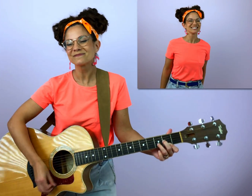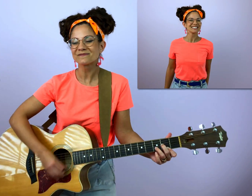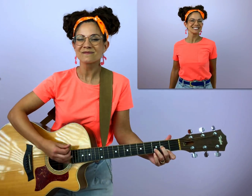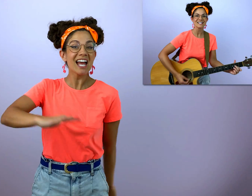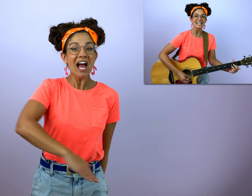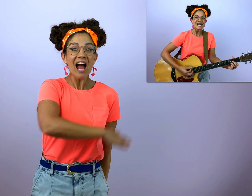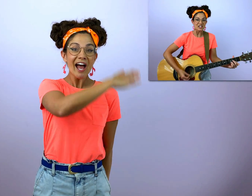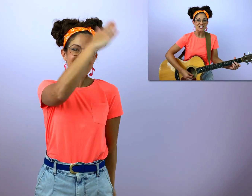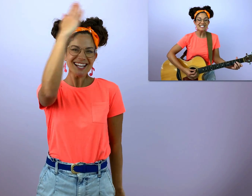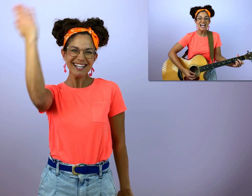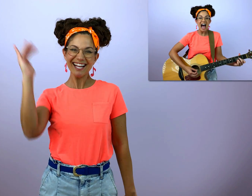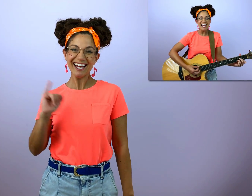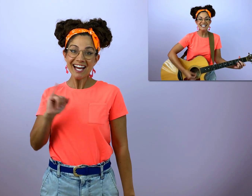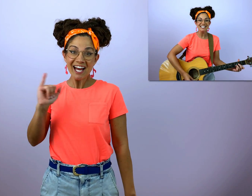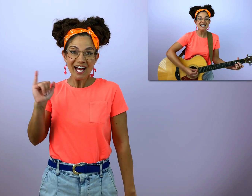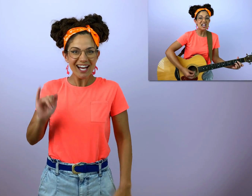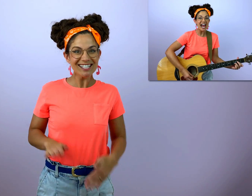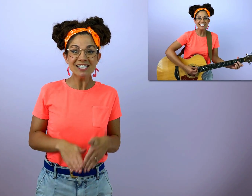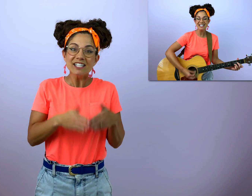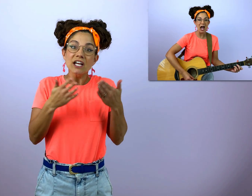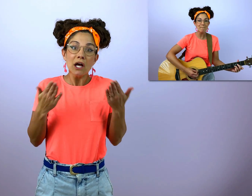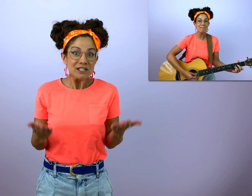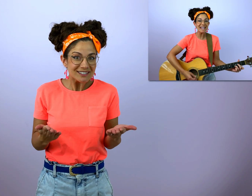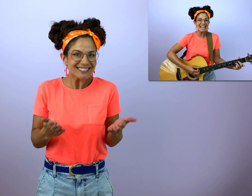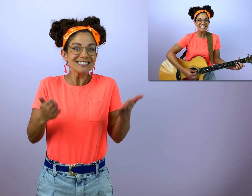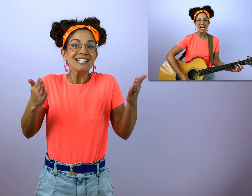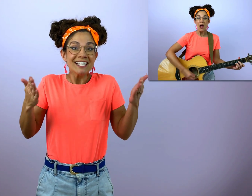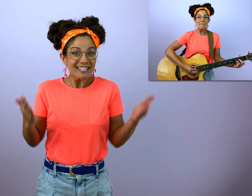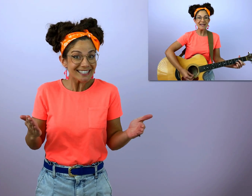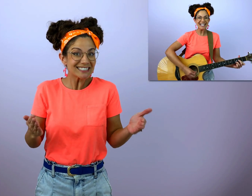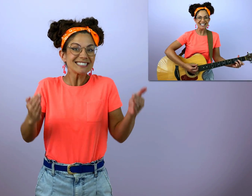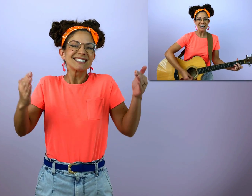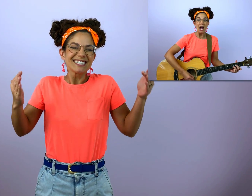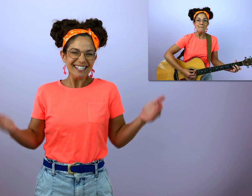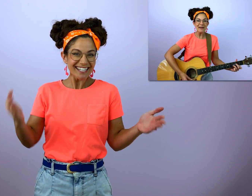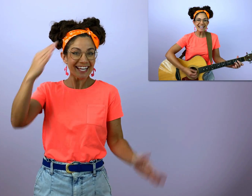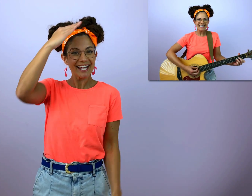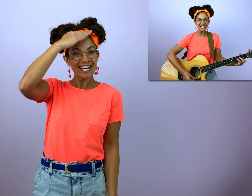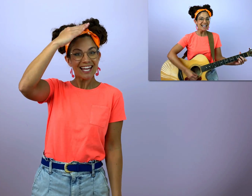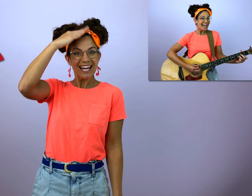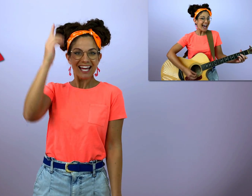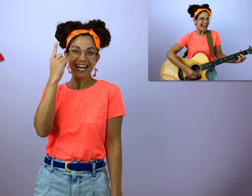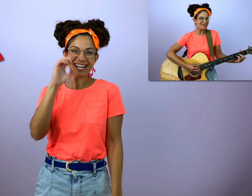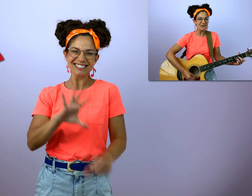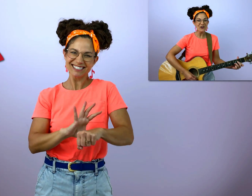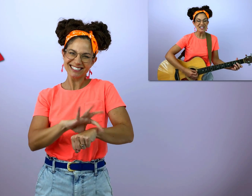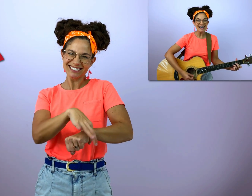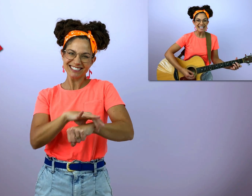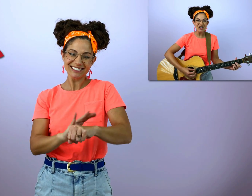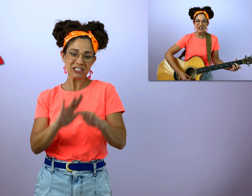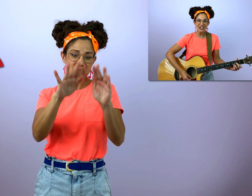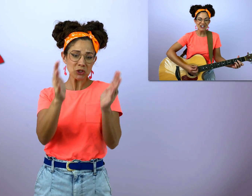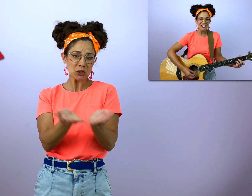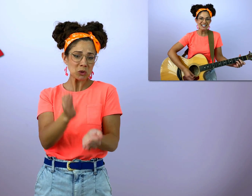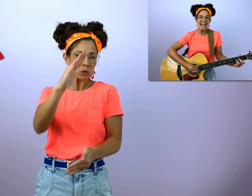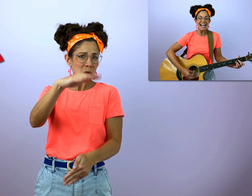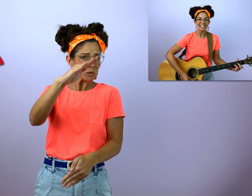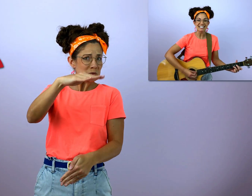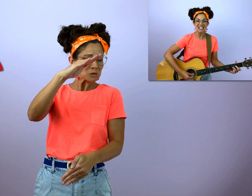The sky is like a big, big, big hat for the earth It's